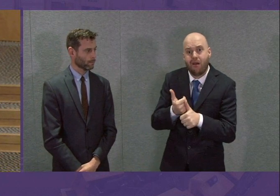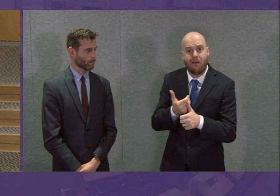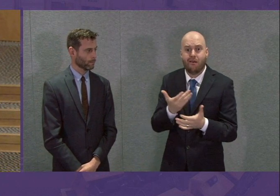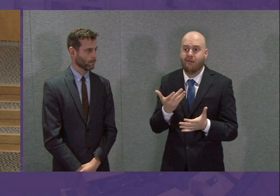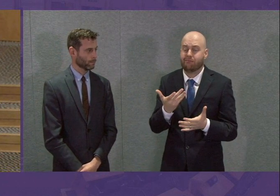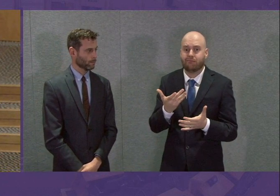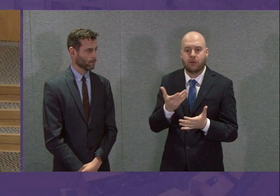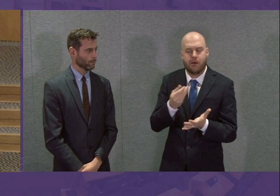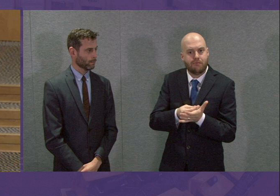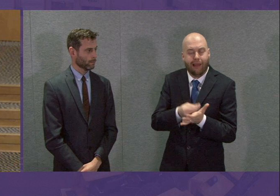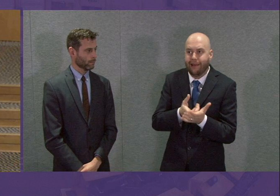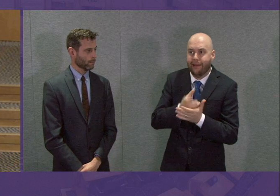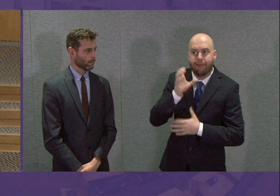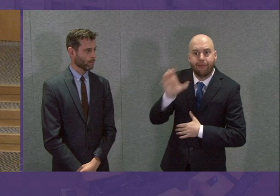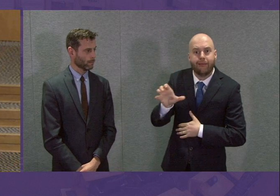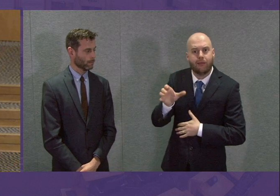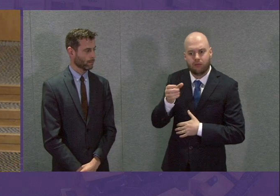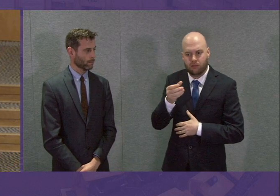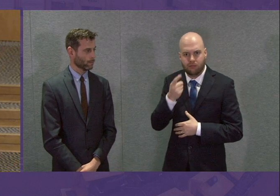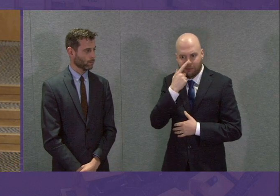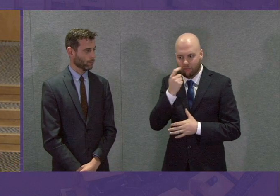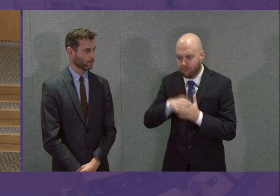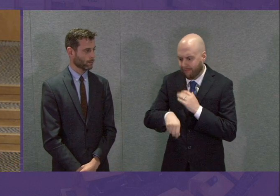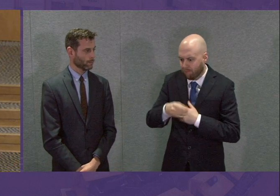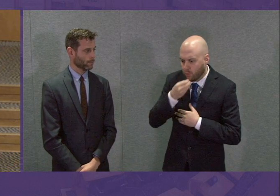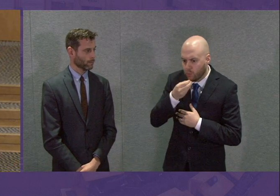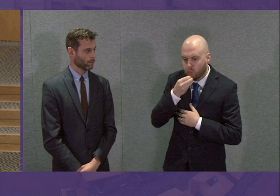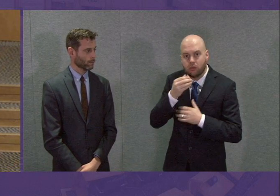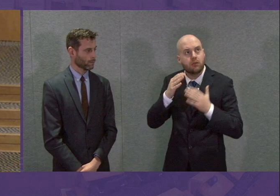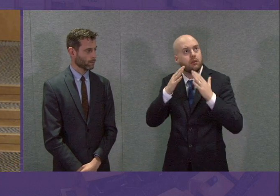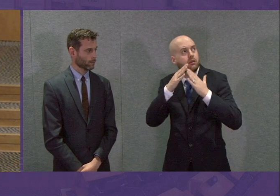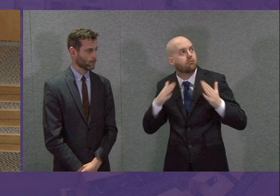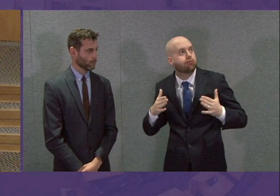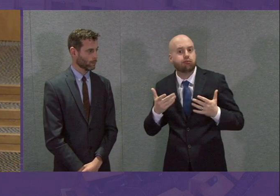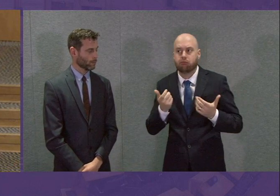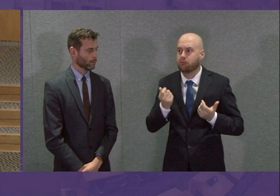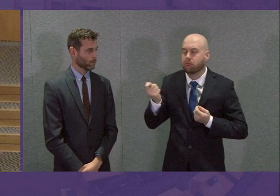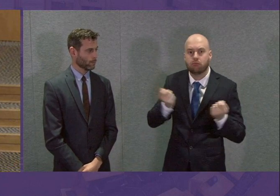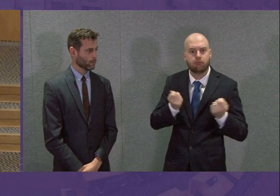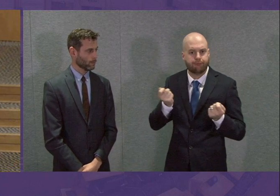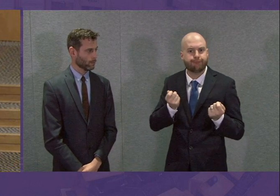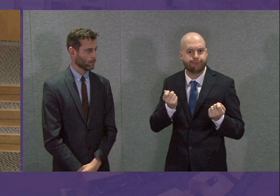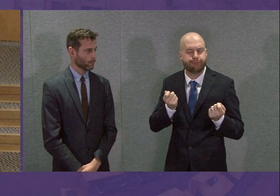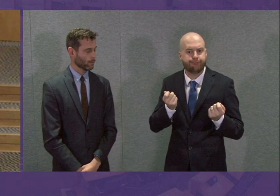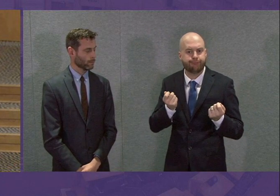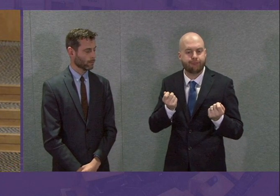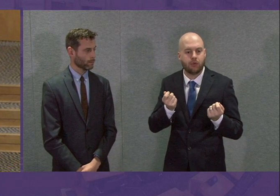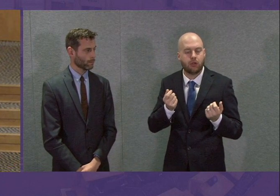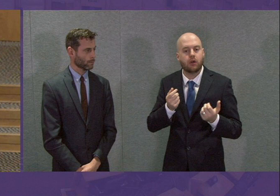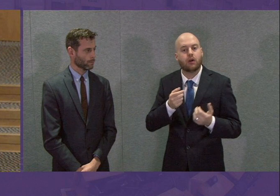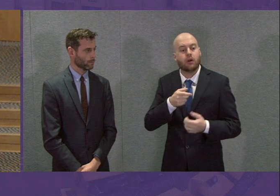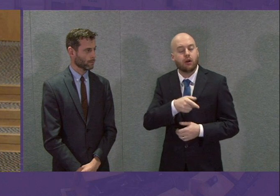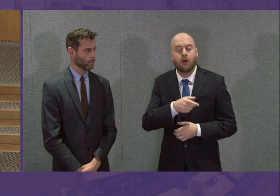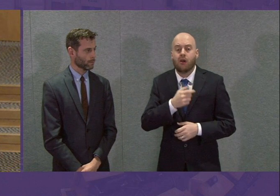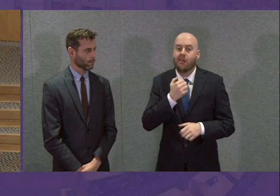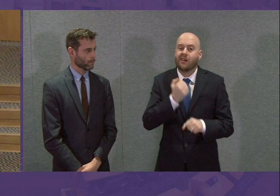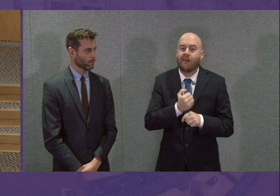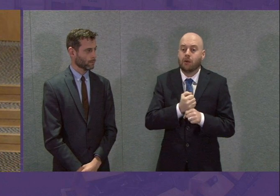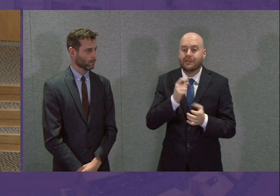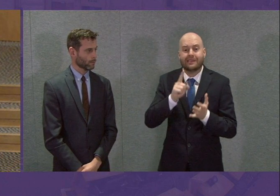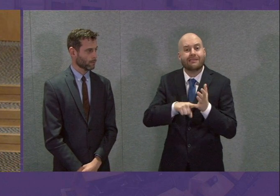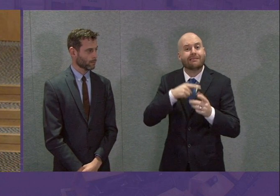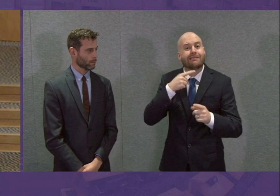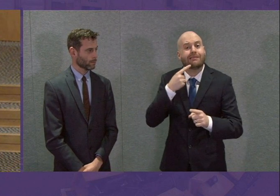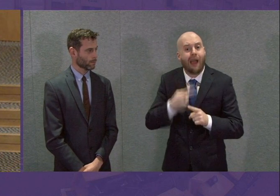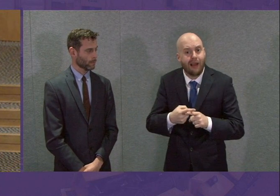head of our constituents. Using existing government tax and spend mechanisms is the best way to speedily get